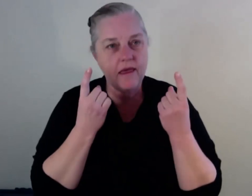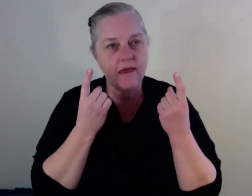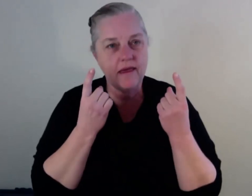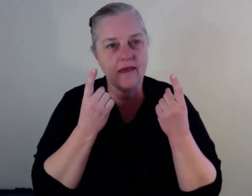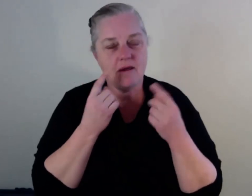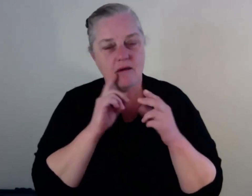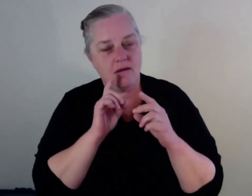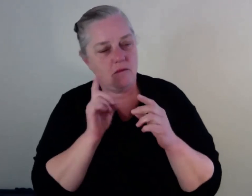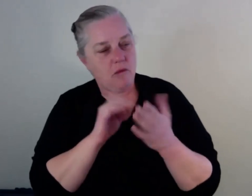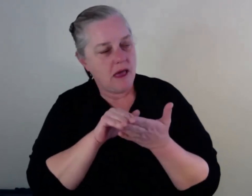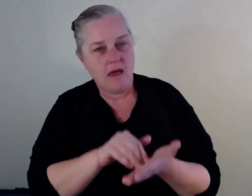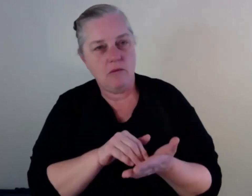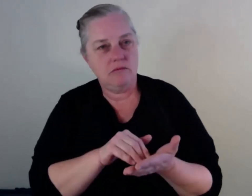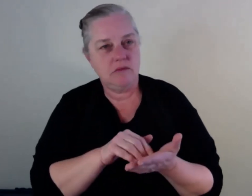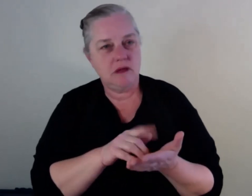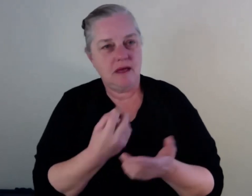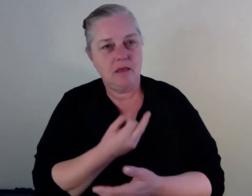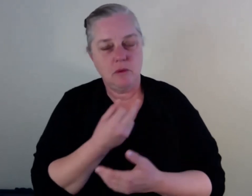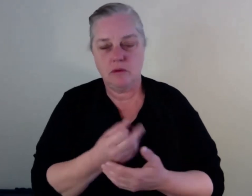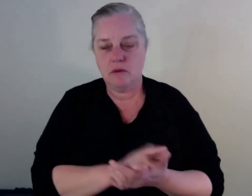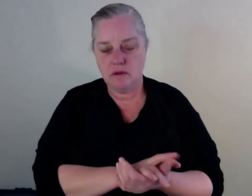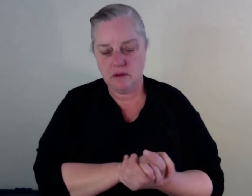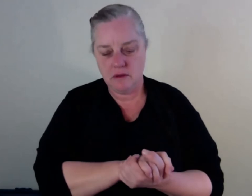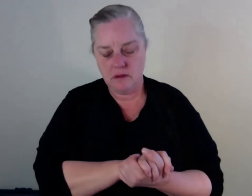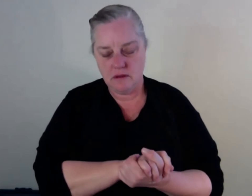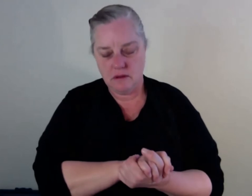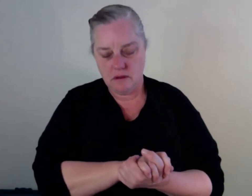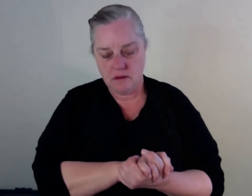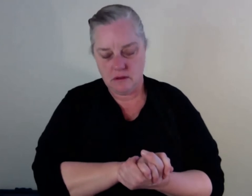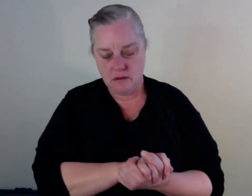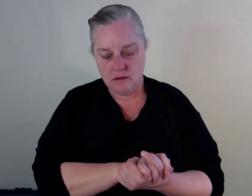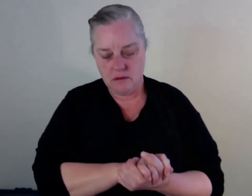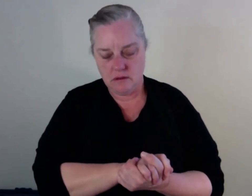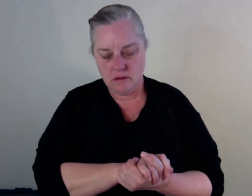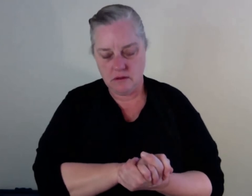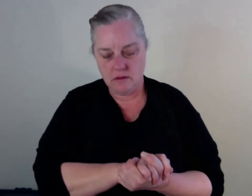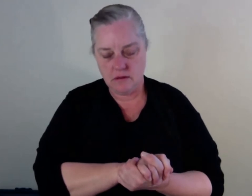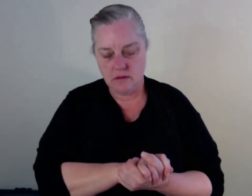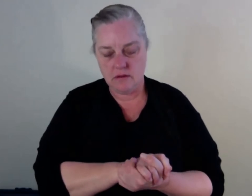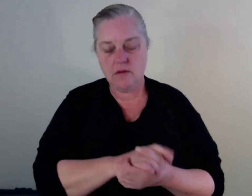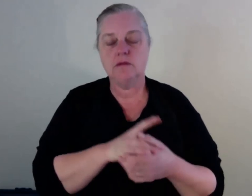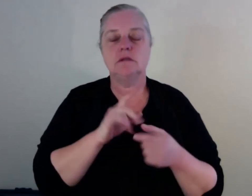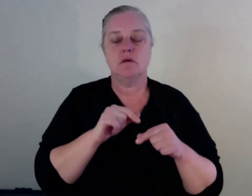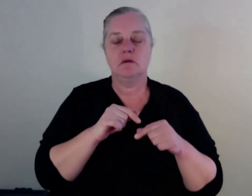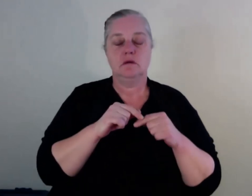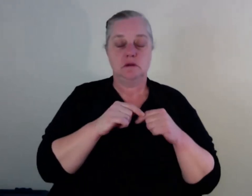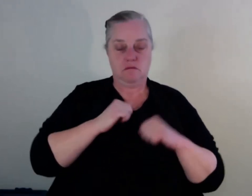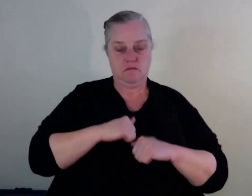within, you know, um, you know, wherever they could be exposed to that. So, um, um, I guess,